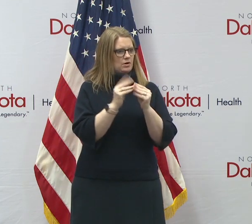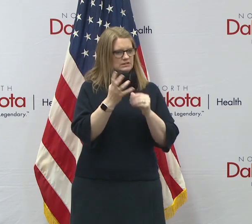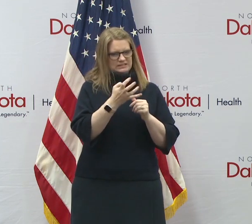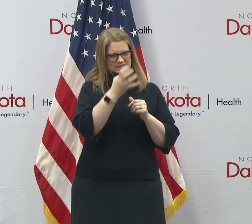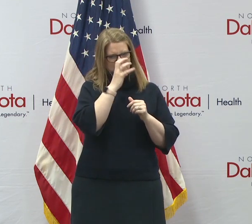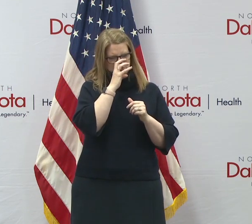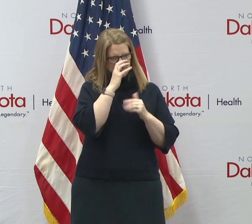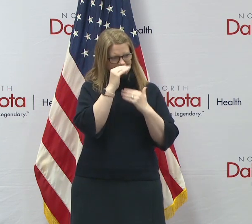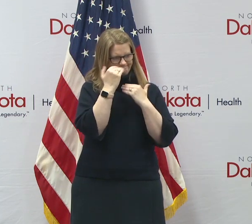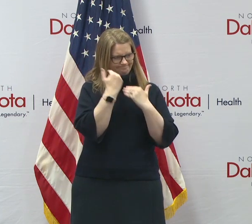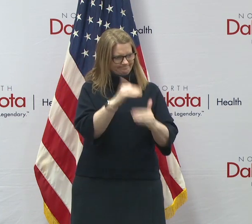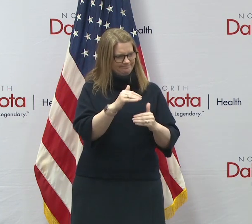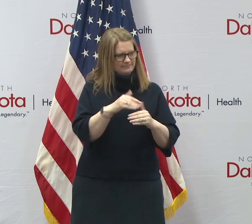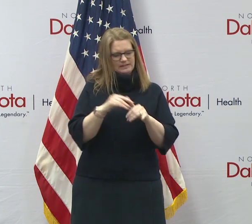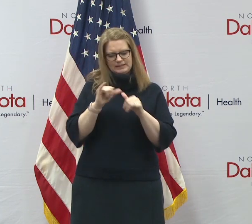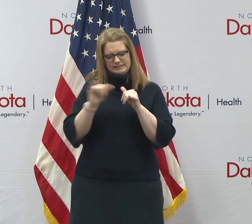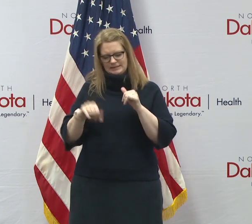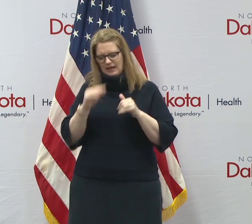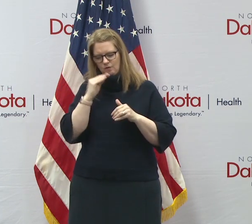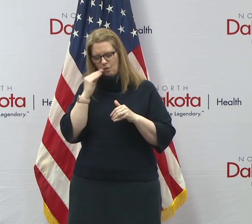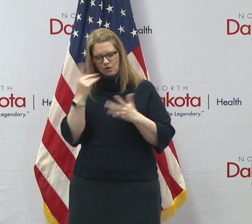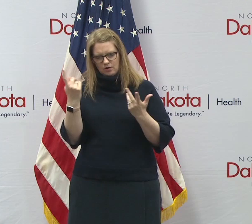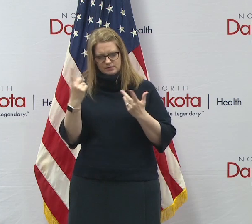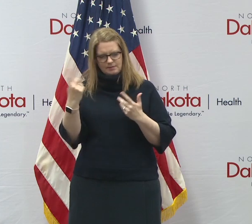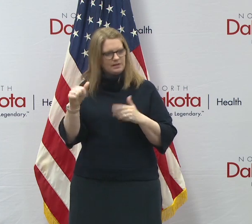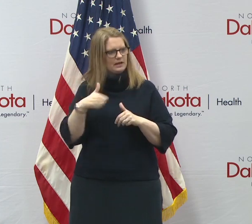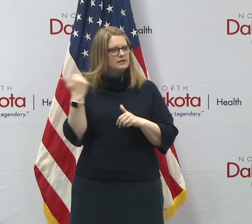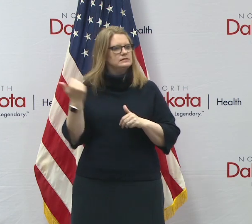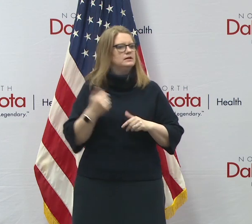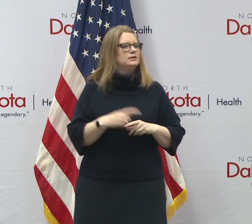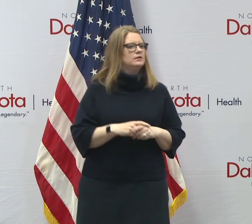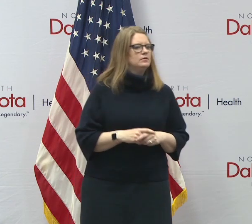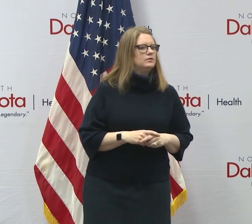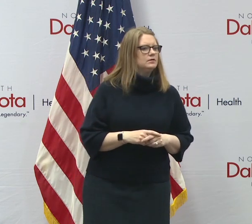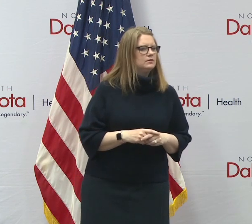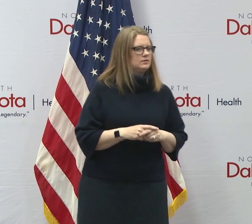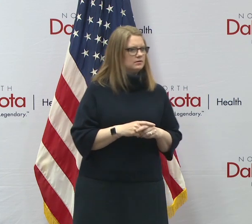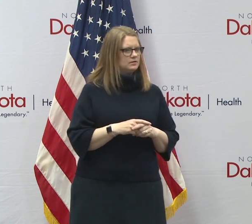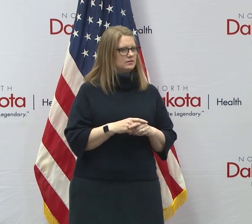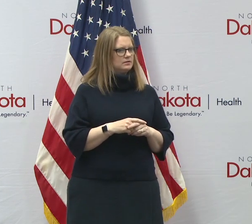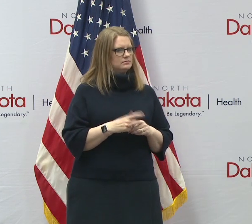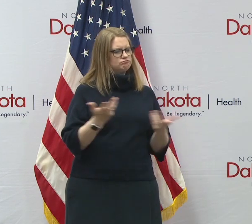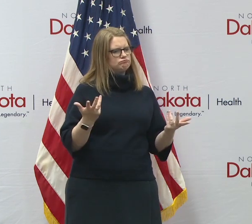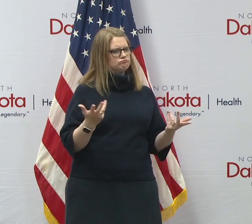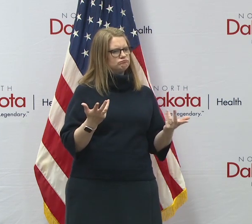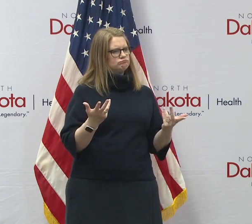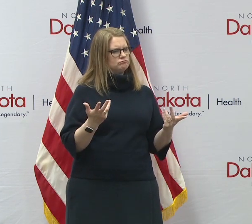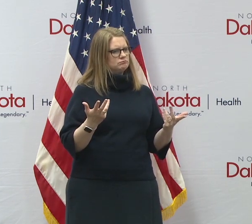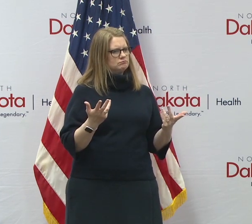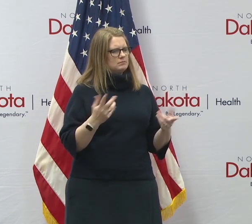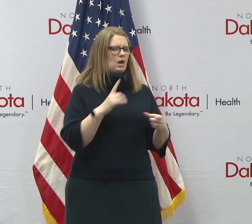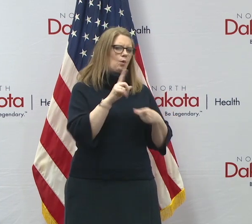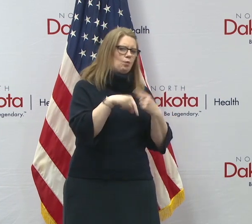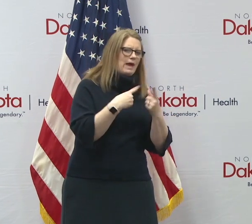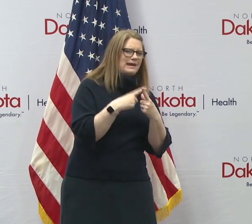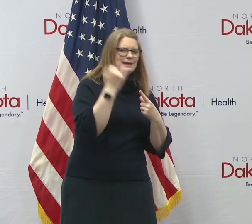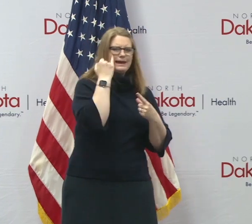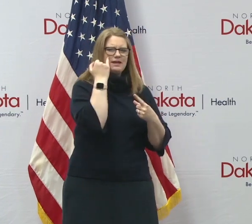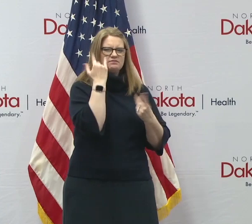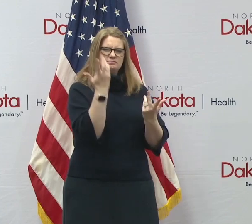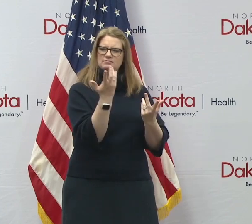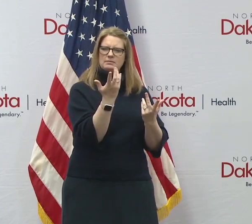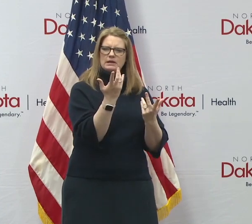makes sense, whether that's a stay at home order or something else. Um, I'm wondering what exactly are those when and if conditions?